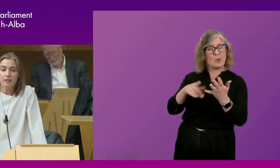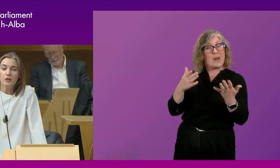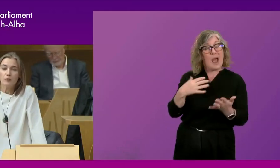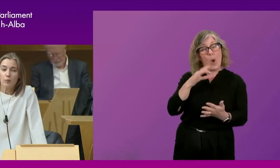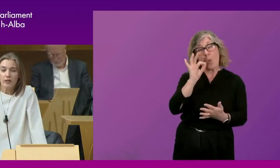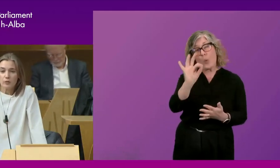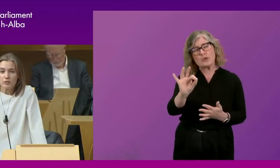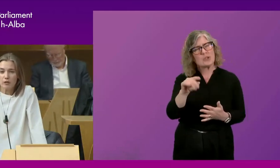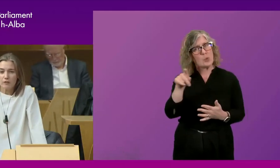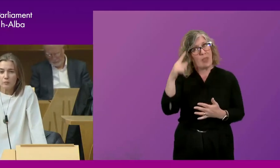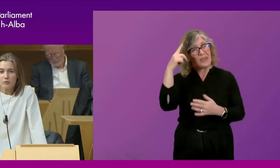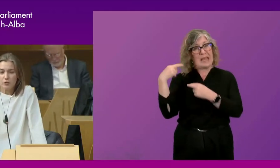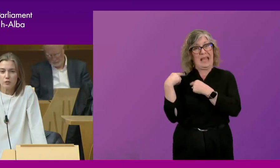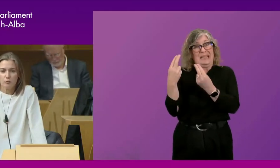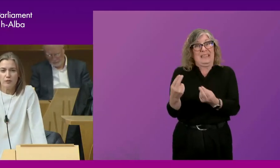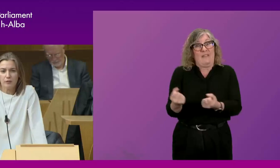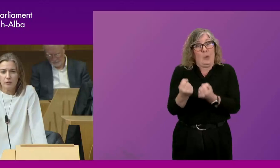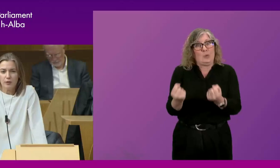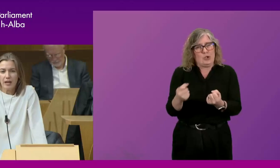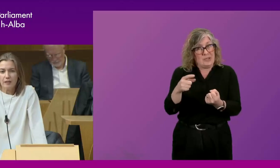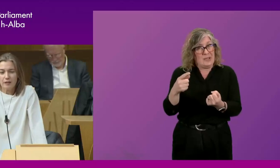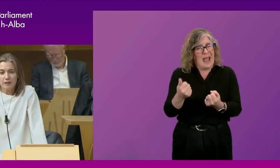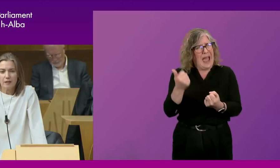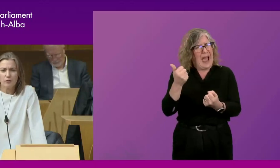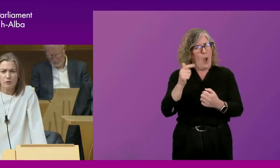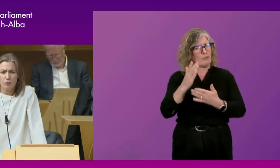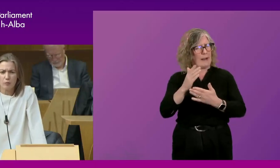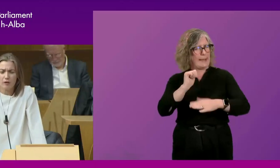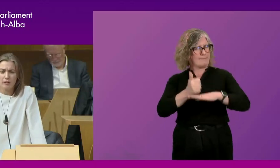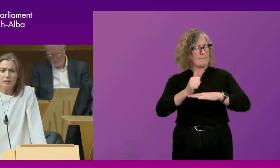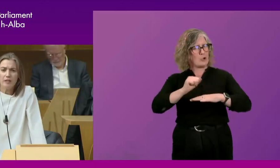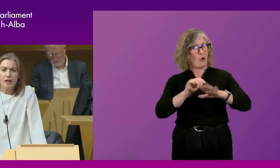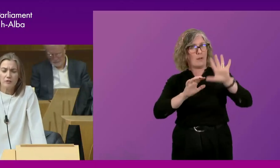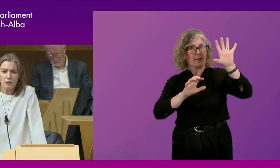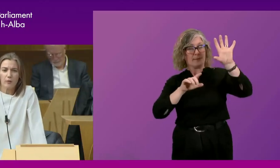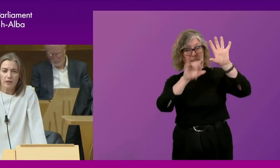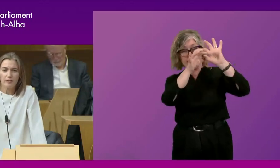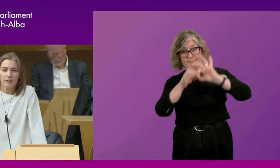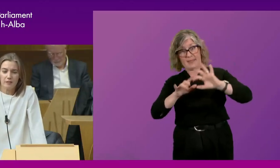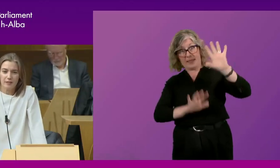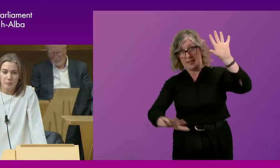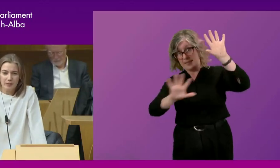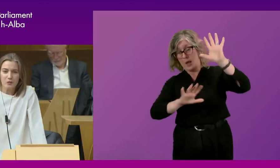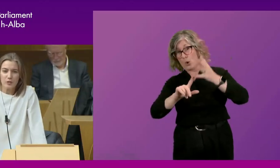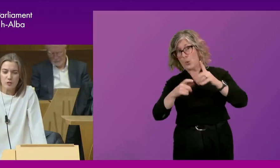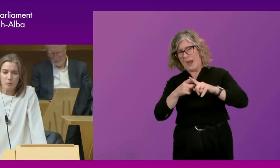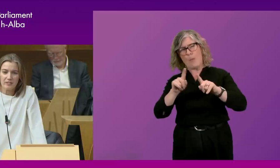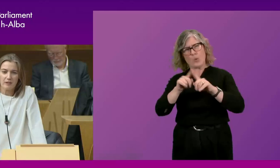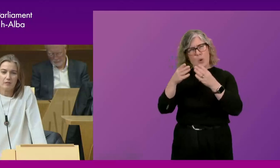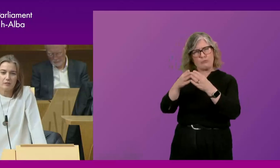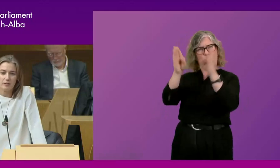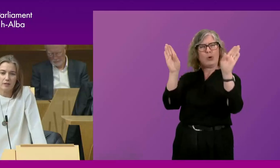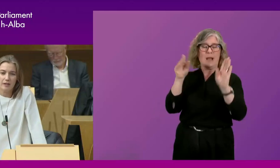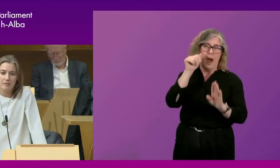affected the way in which Scotland is positioned within the UK and, and also more broadly. Uh, so not wanting to get into the independence question,